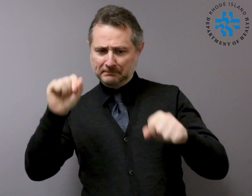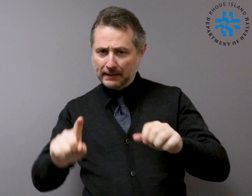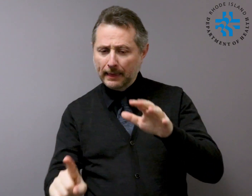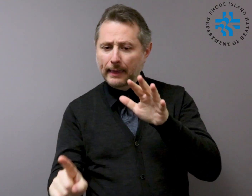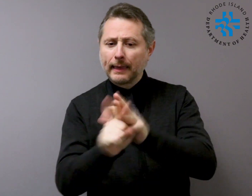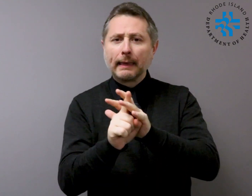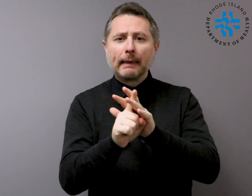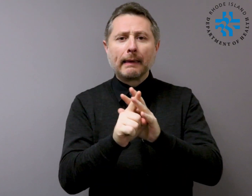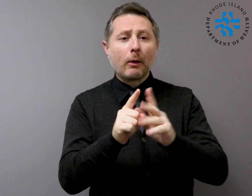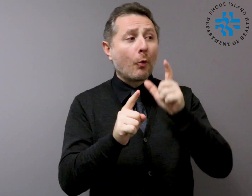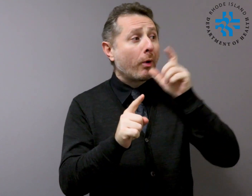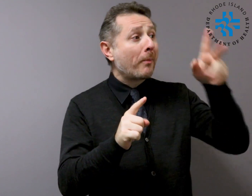14 days after exposure.